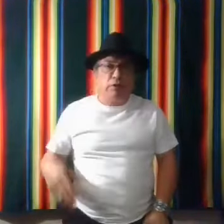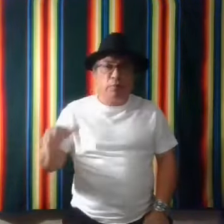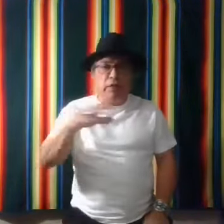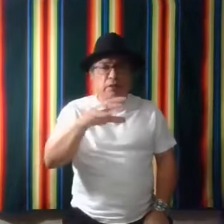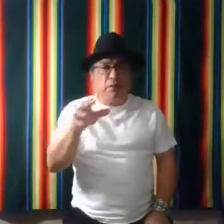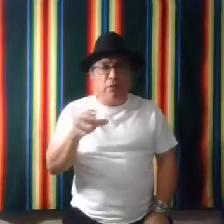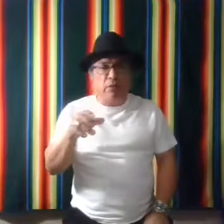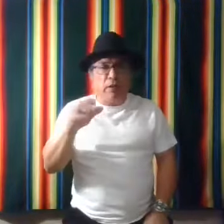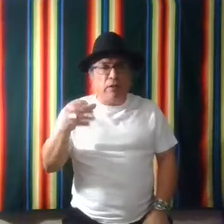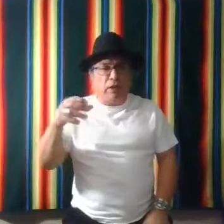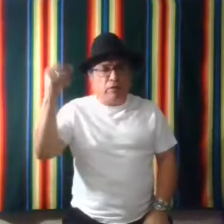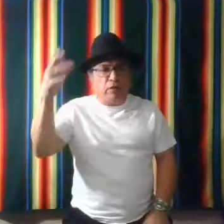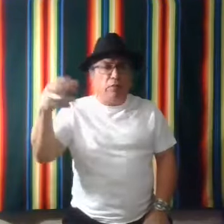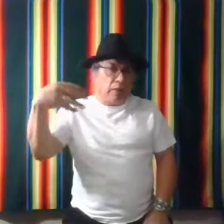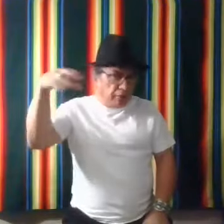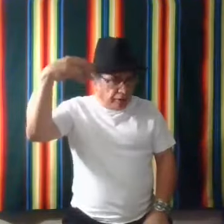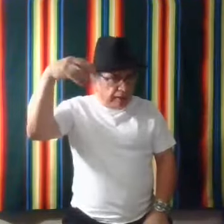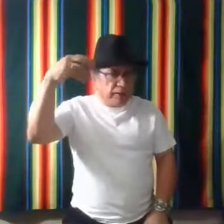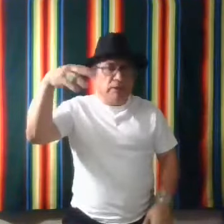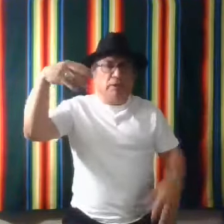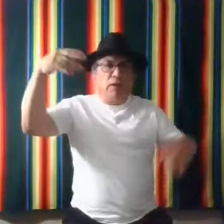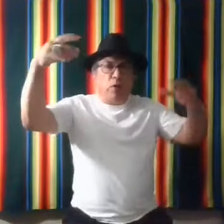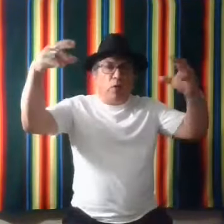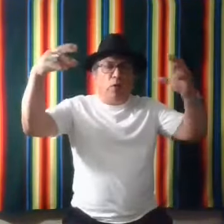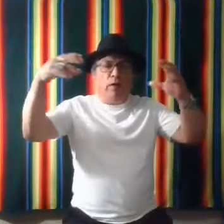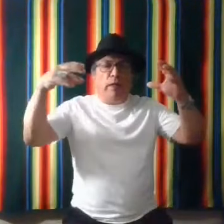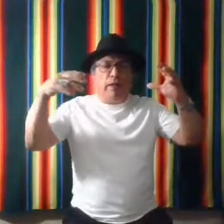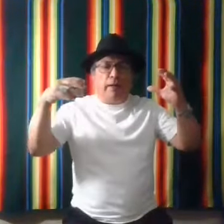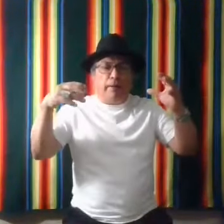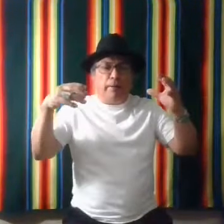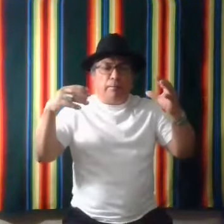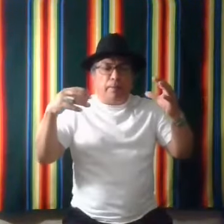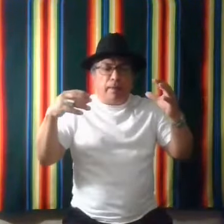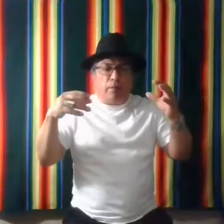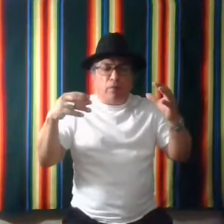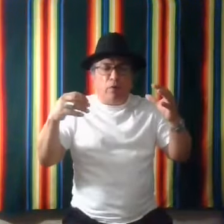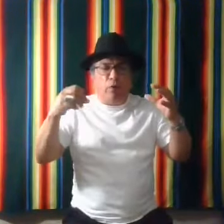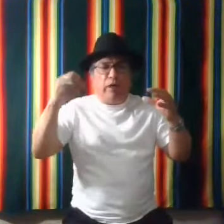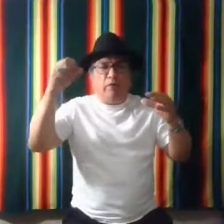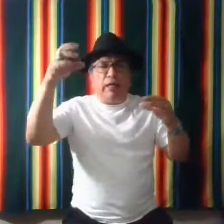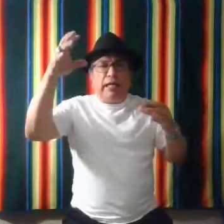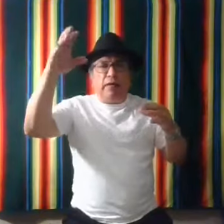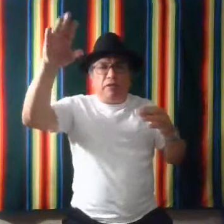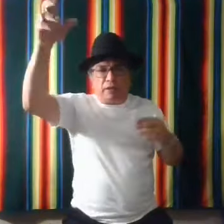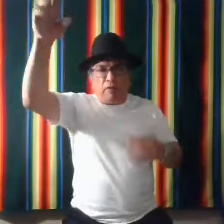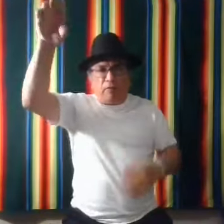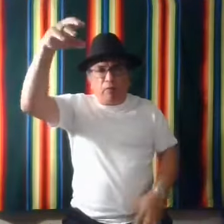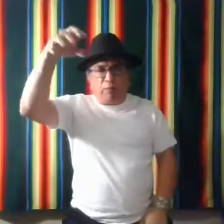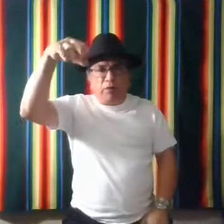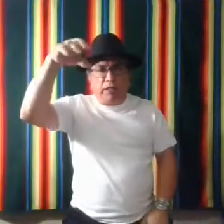know some places people live you know might be rainy season or um for whenever leaves and stuff fall from trees